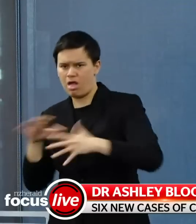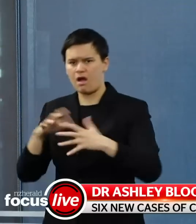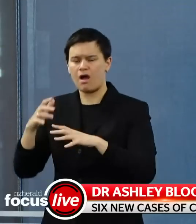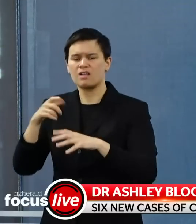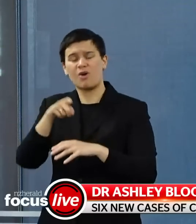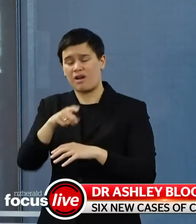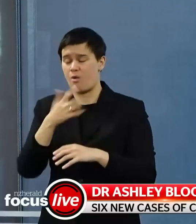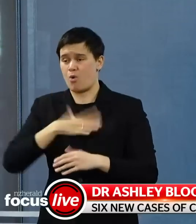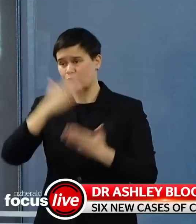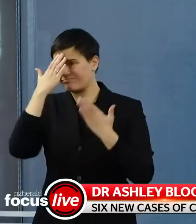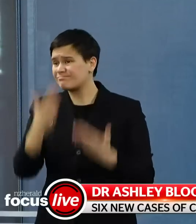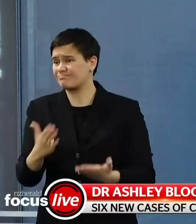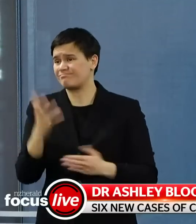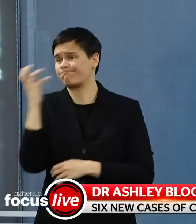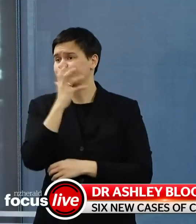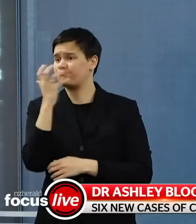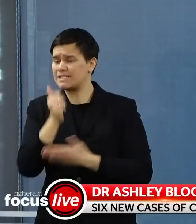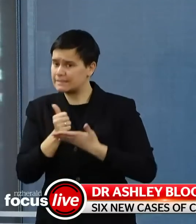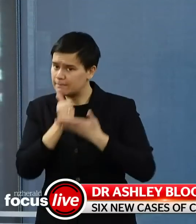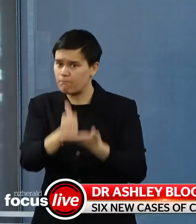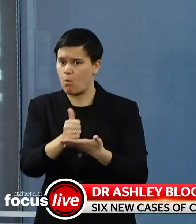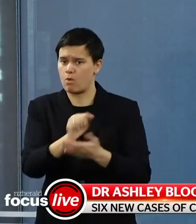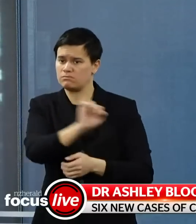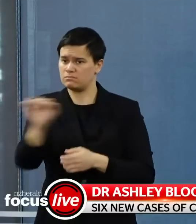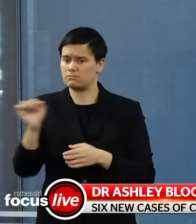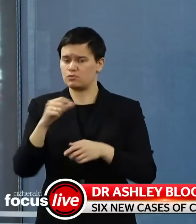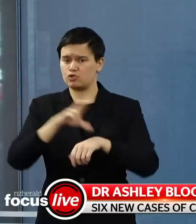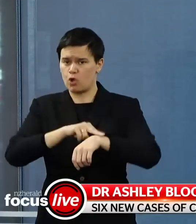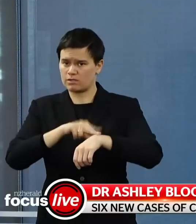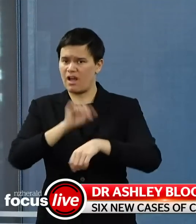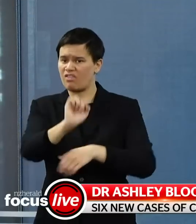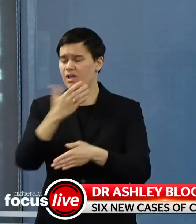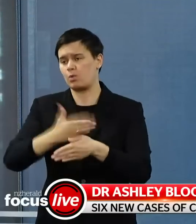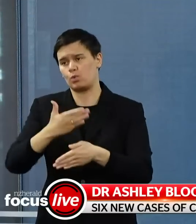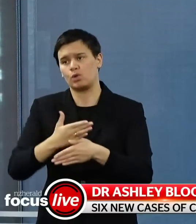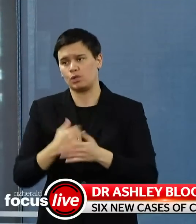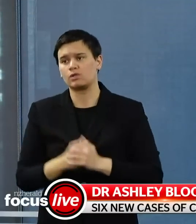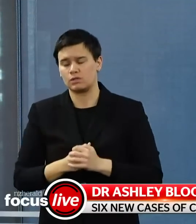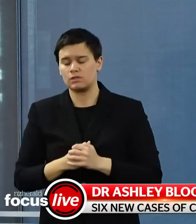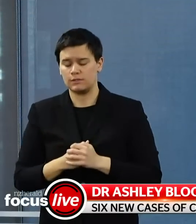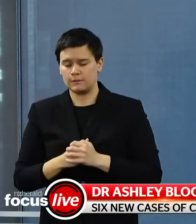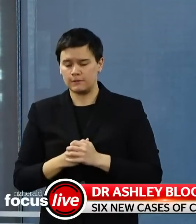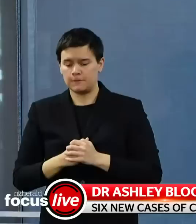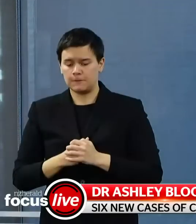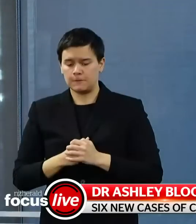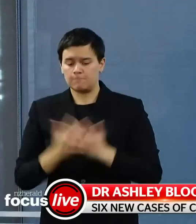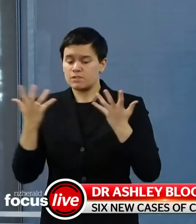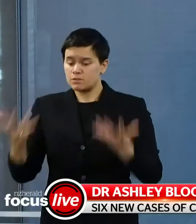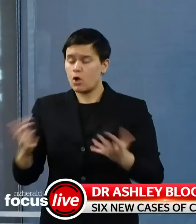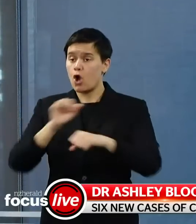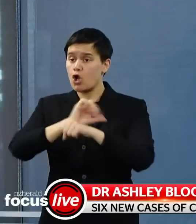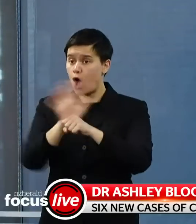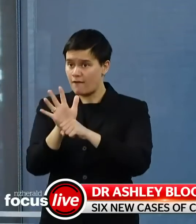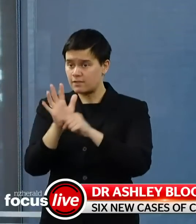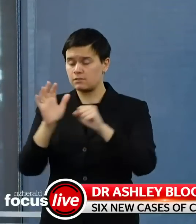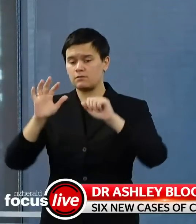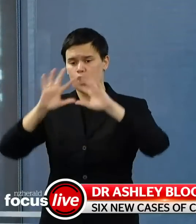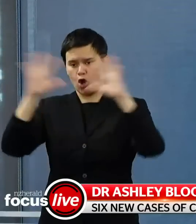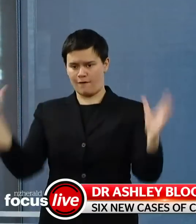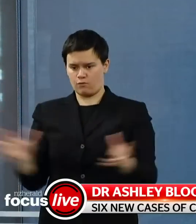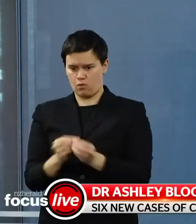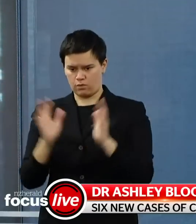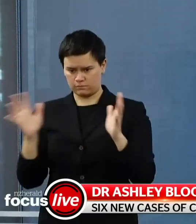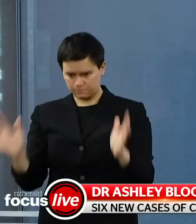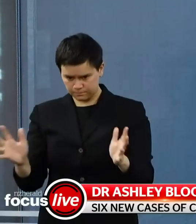want to acknowledge and tautoko their efforts. So overall numbers on contact tracing,